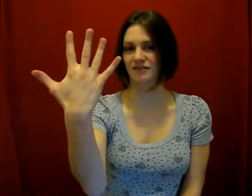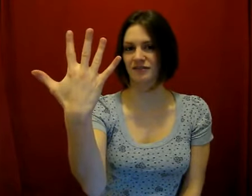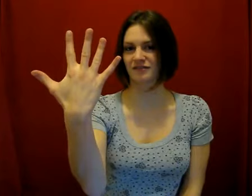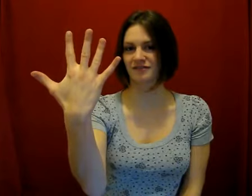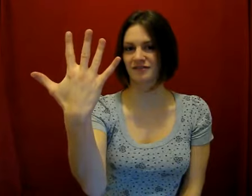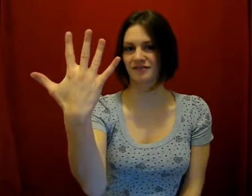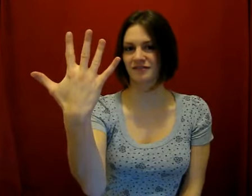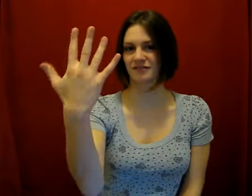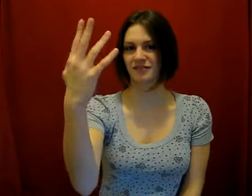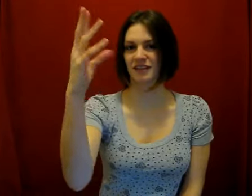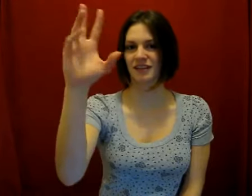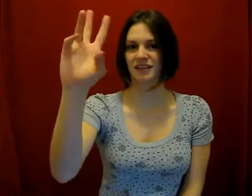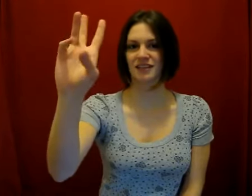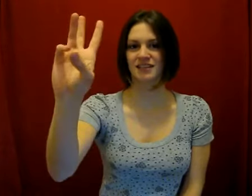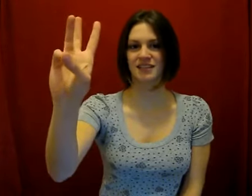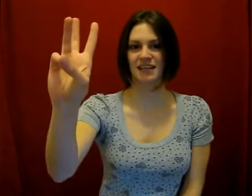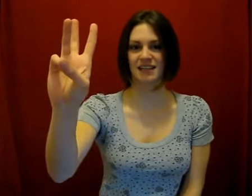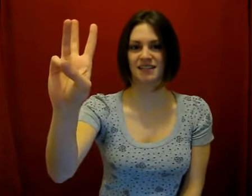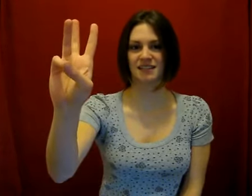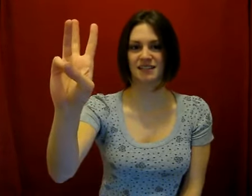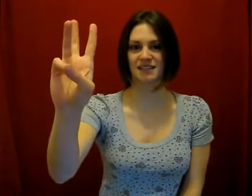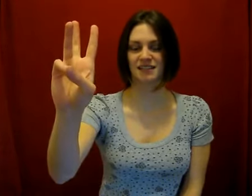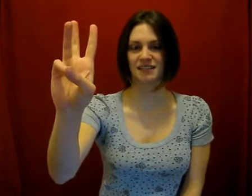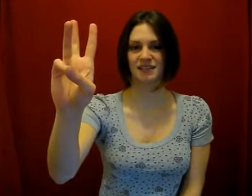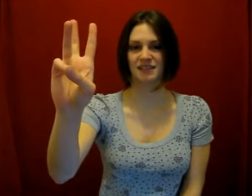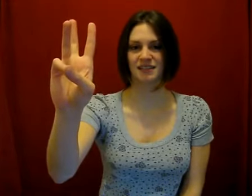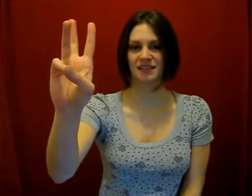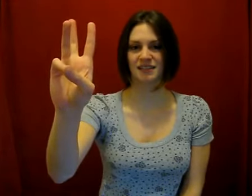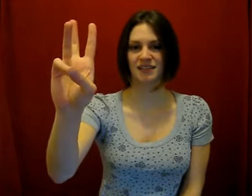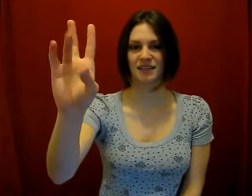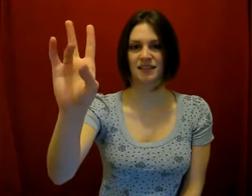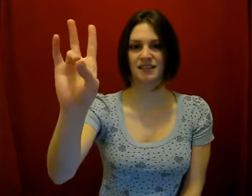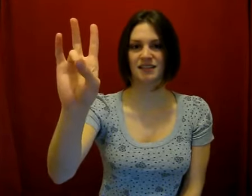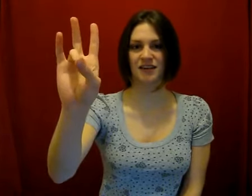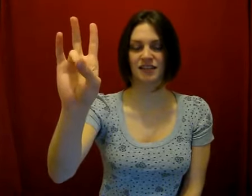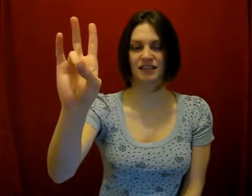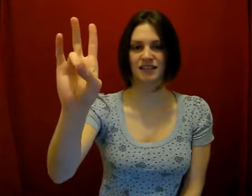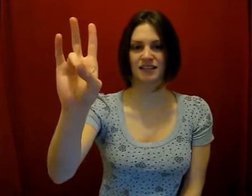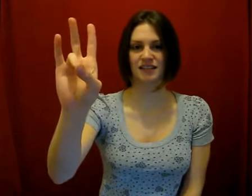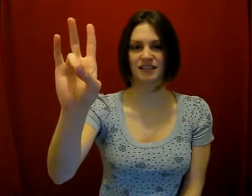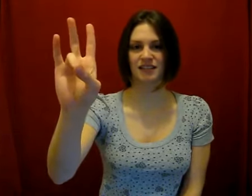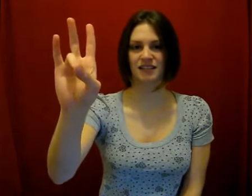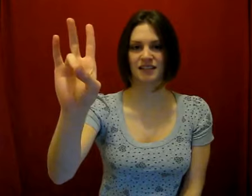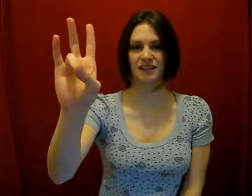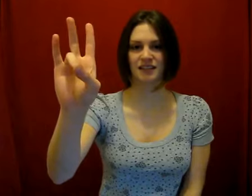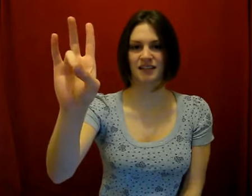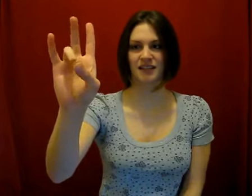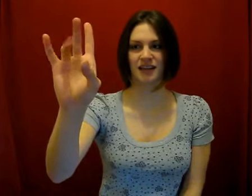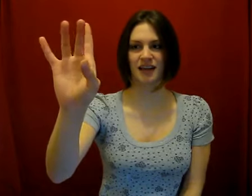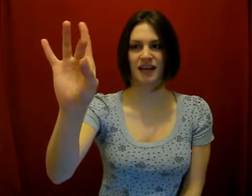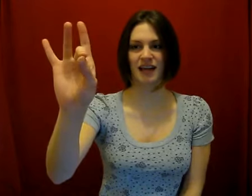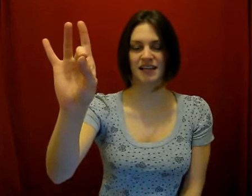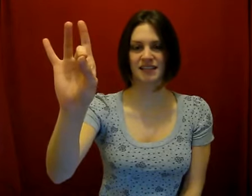6, 7, 8,